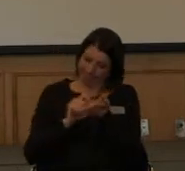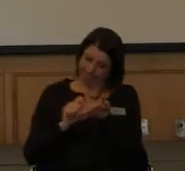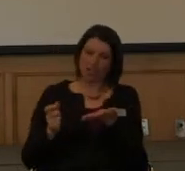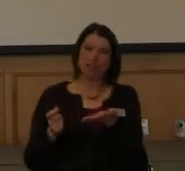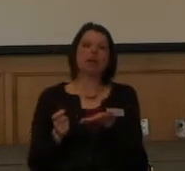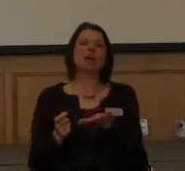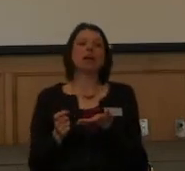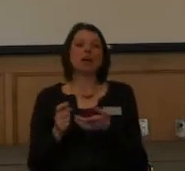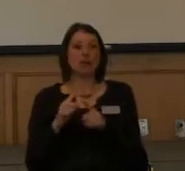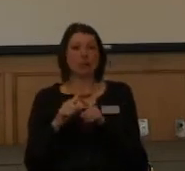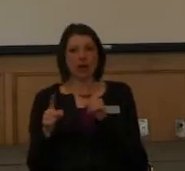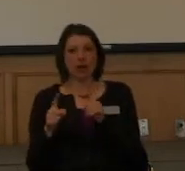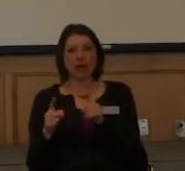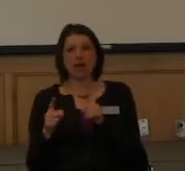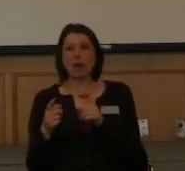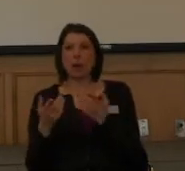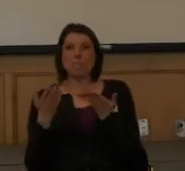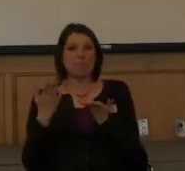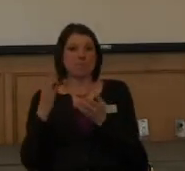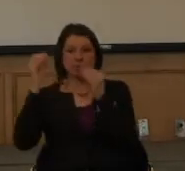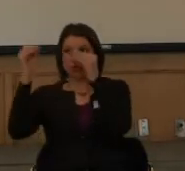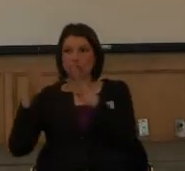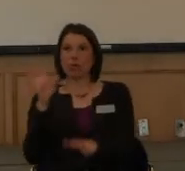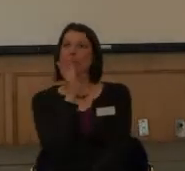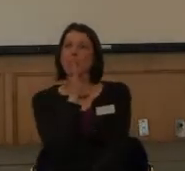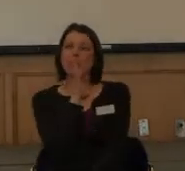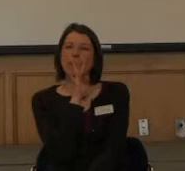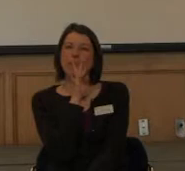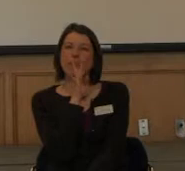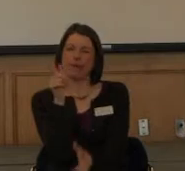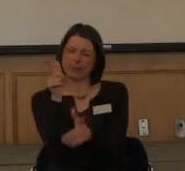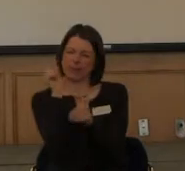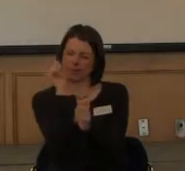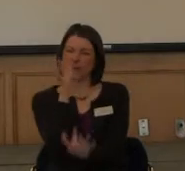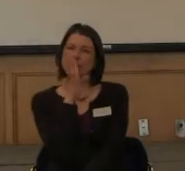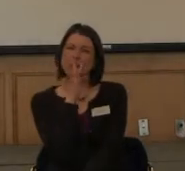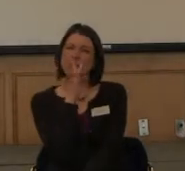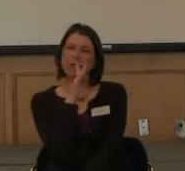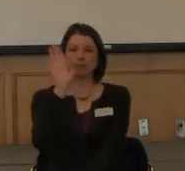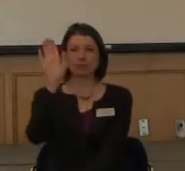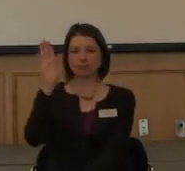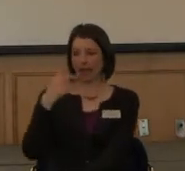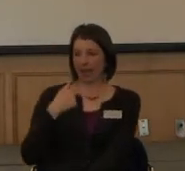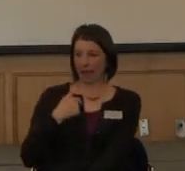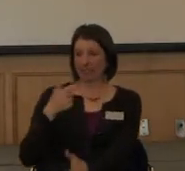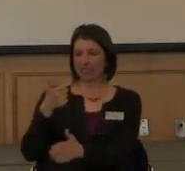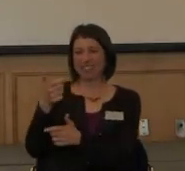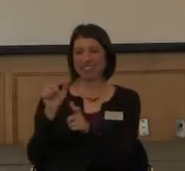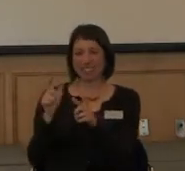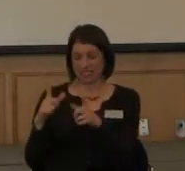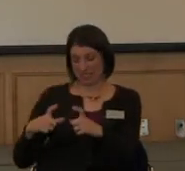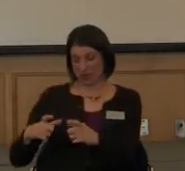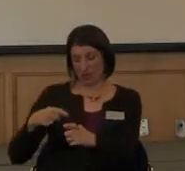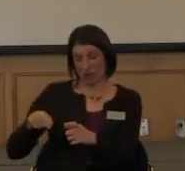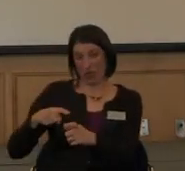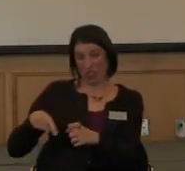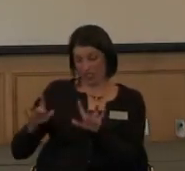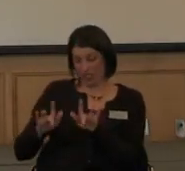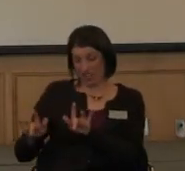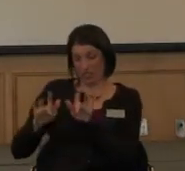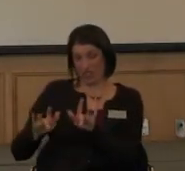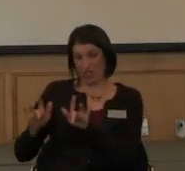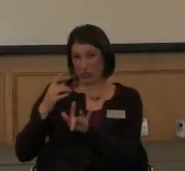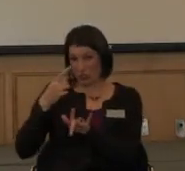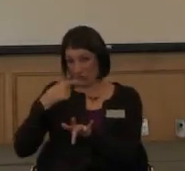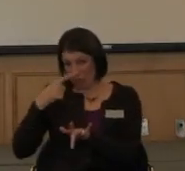all had that instructor that speaks at 100 miles an hour. You know, I will go up to him with a tape recorder and say, do you mind if